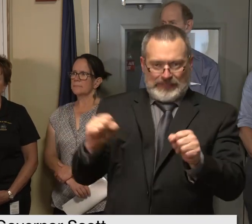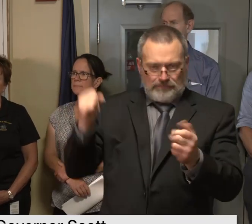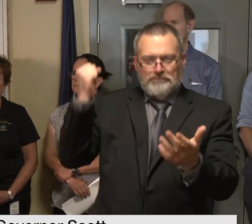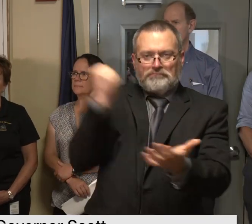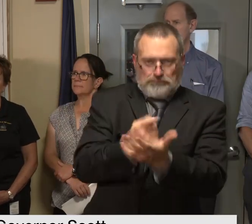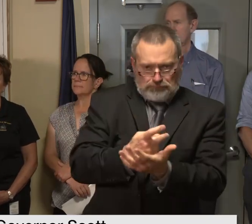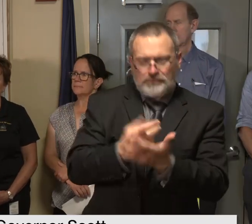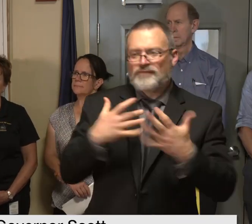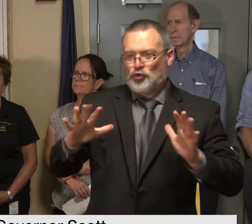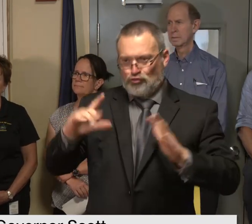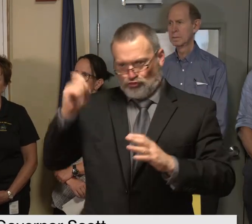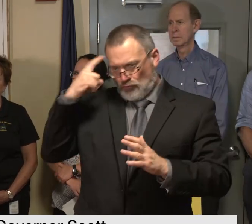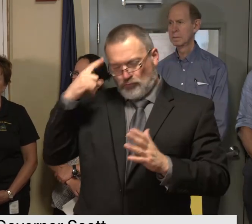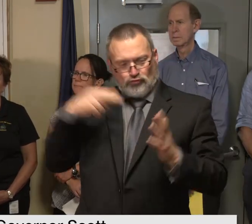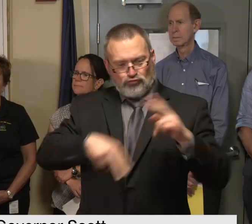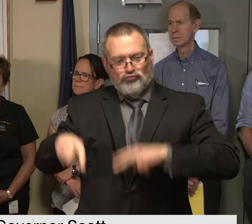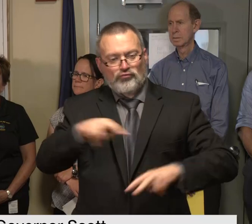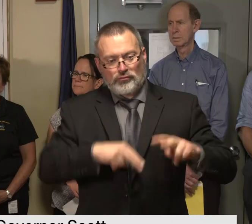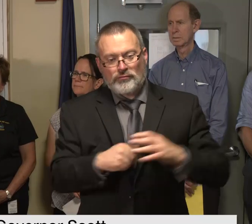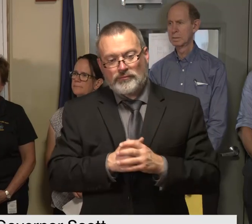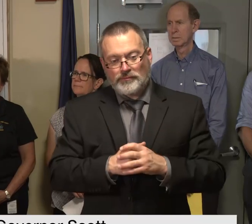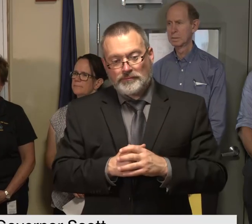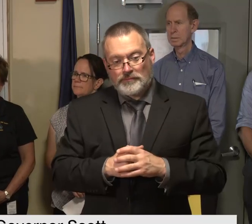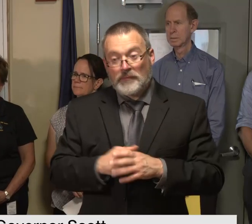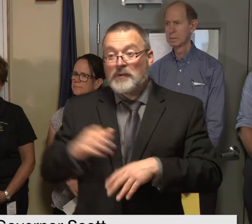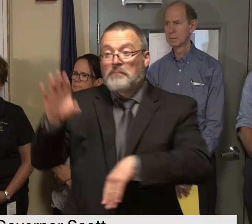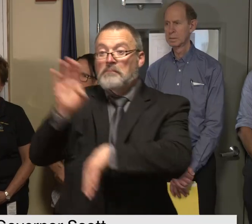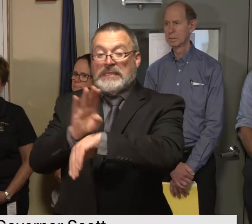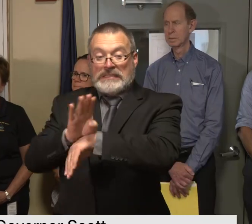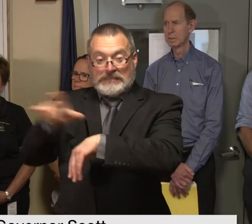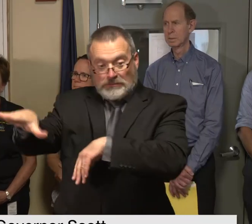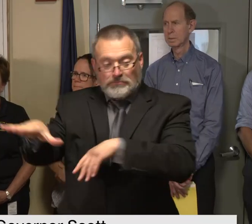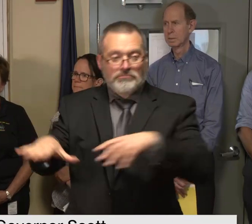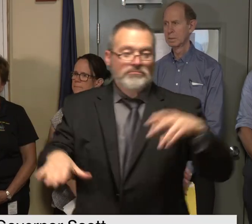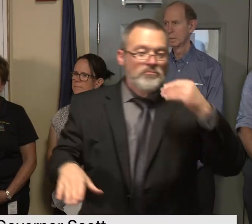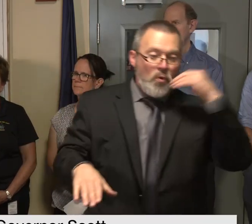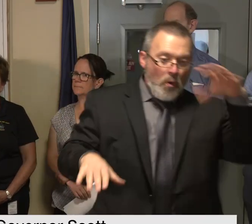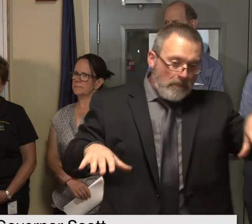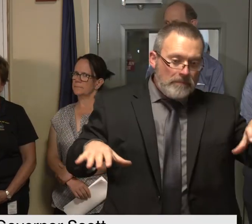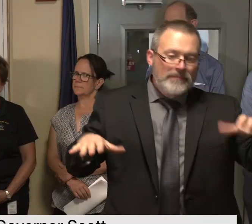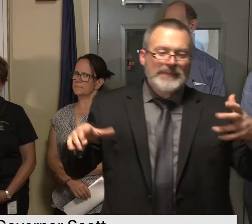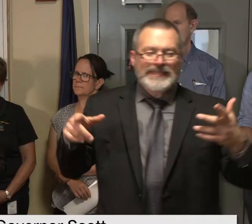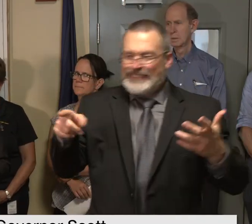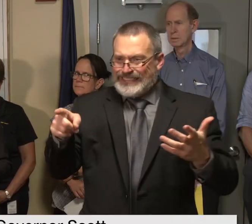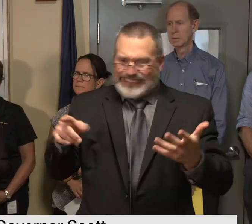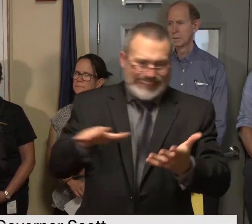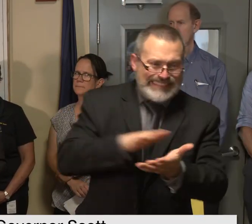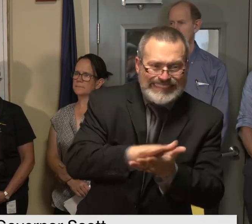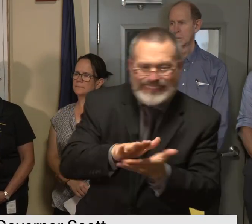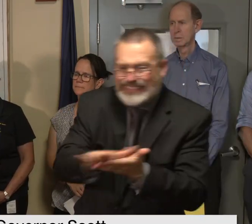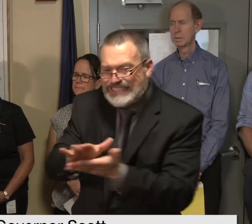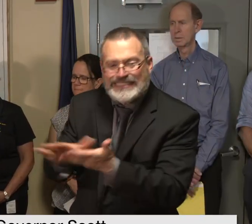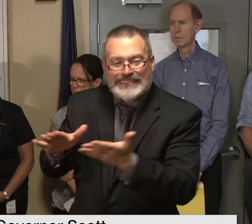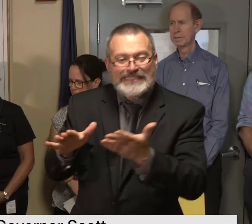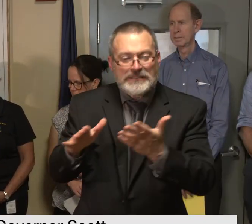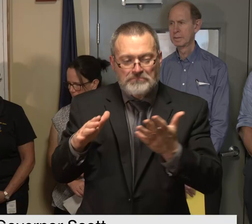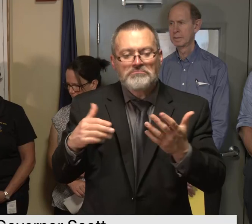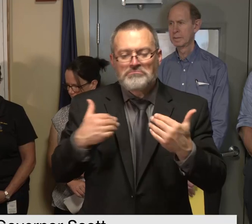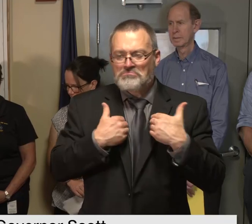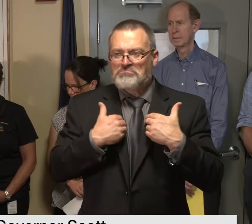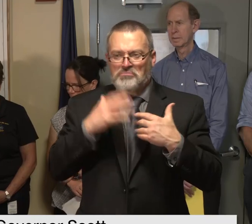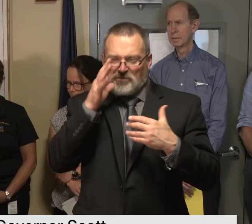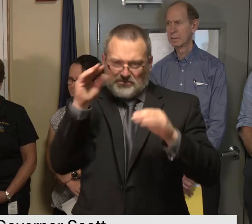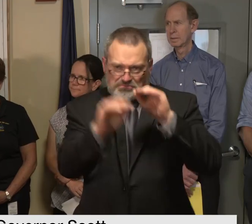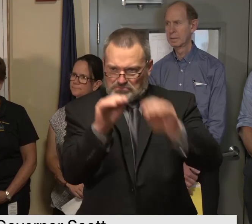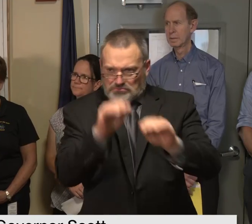ahead again once we know business owners are maybe you know they've gotten through some of that cleanup one more thing i just wanted to stress for some